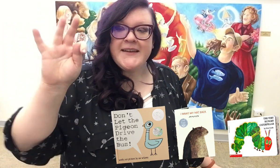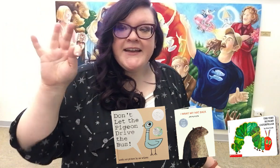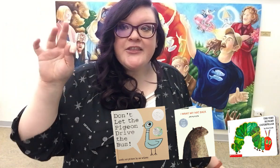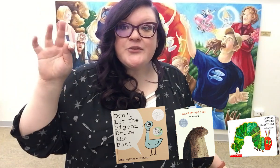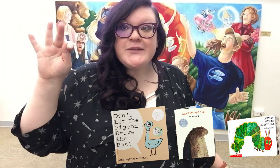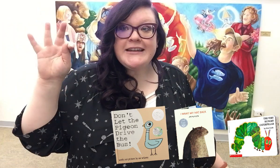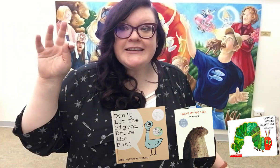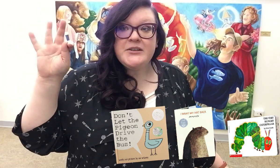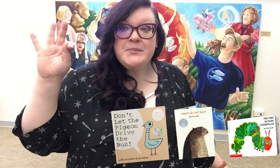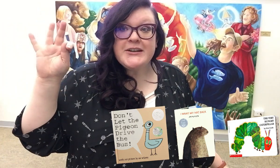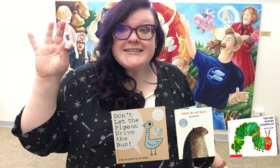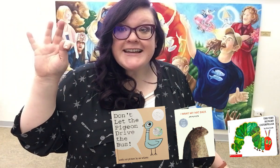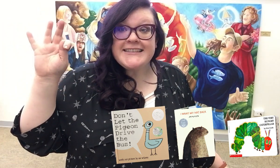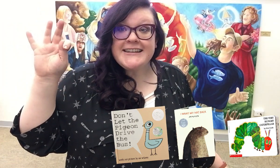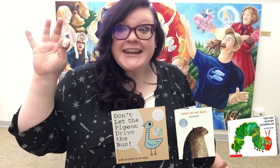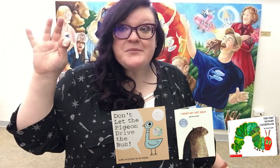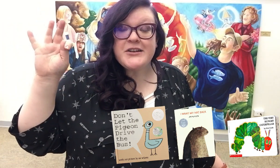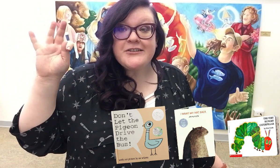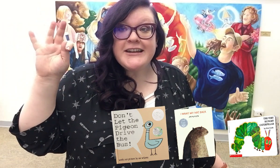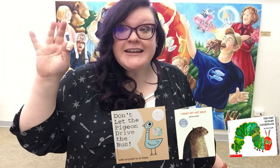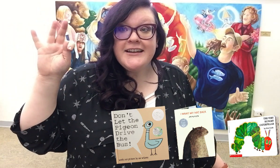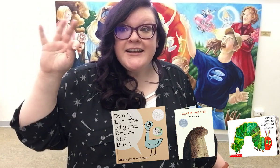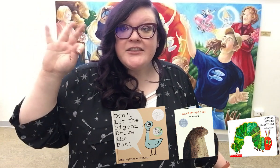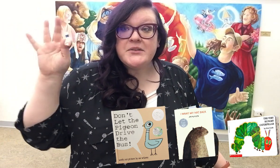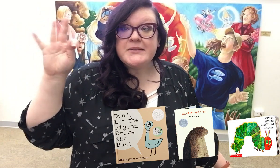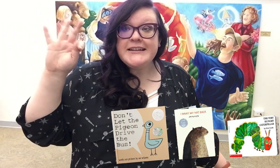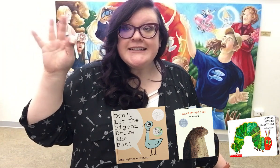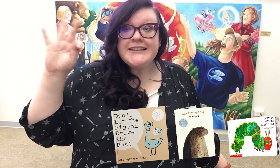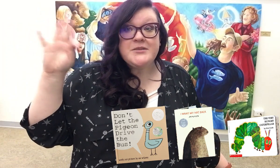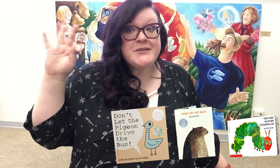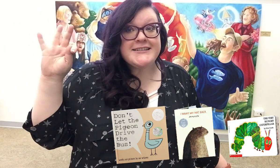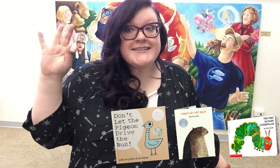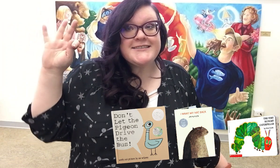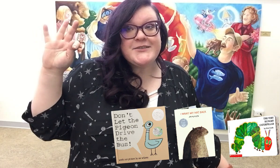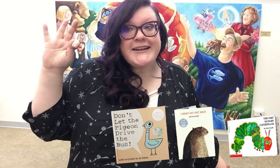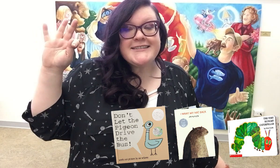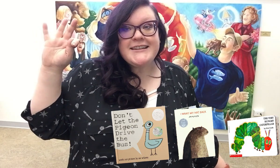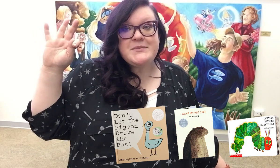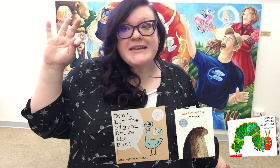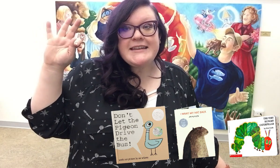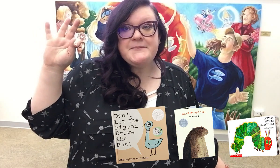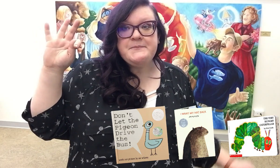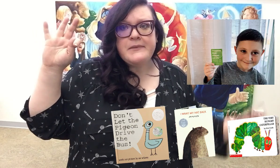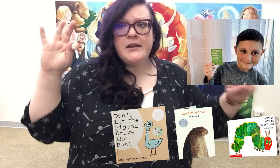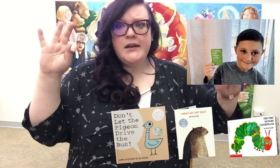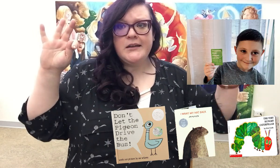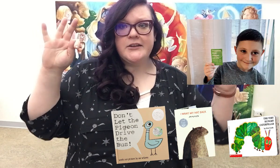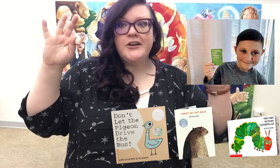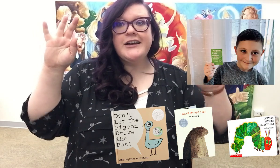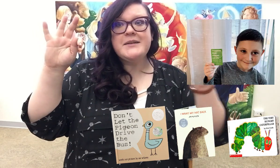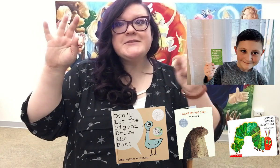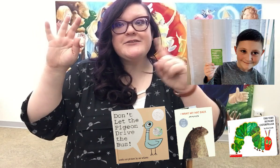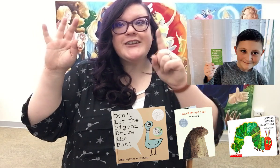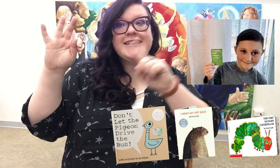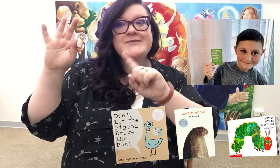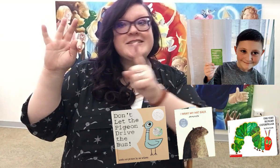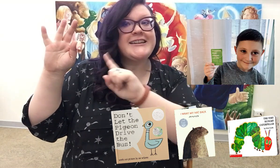Three little books at the library. Three little books as great as can be. Along comes a friend with a